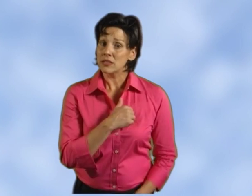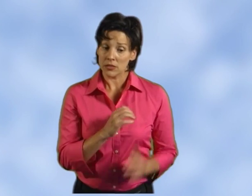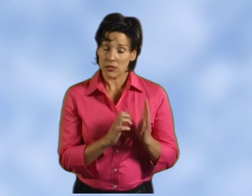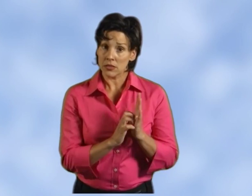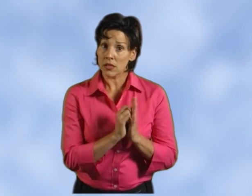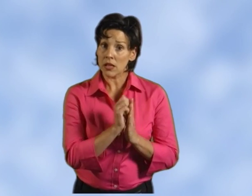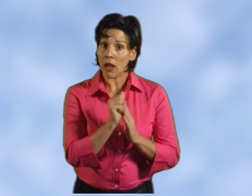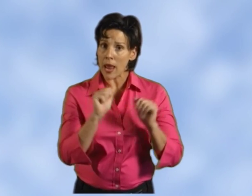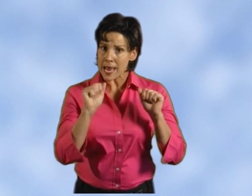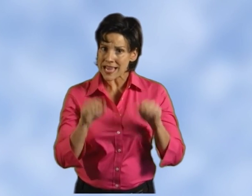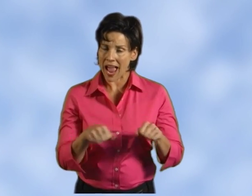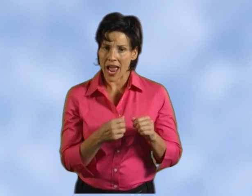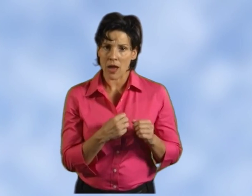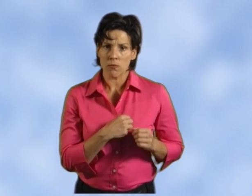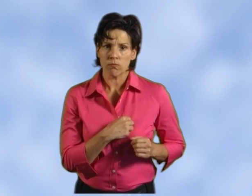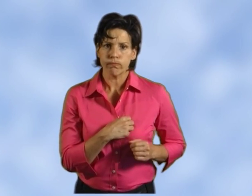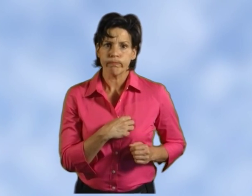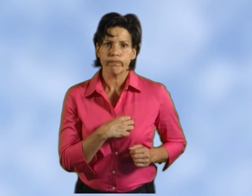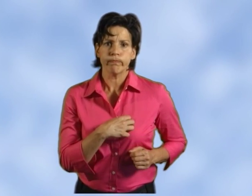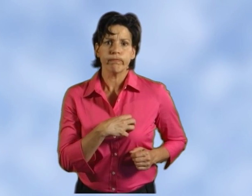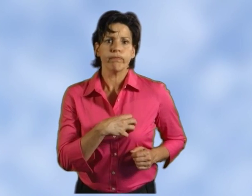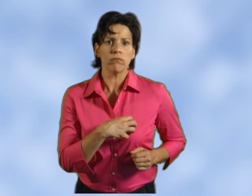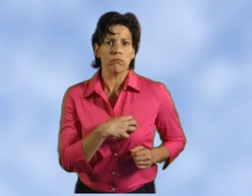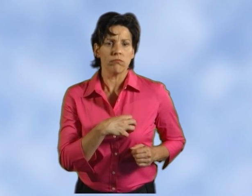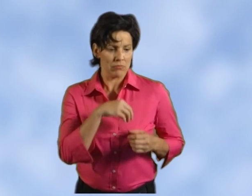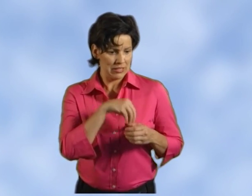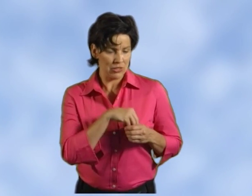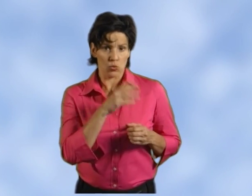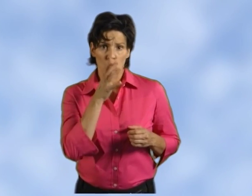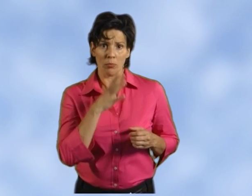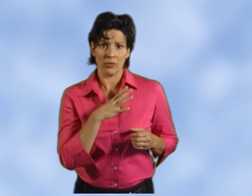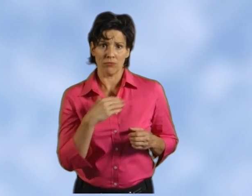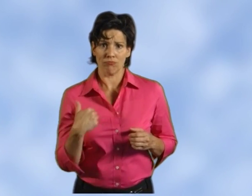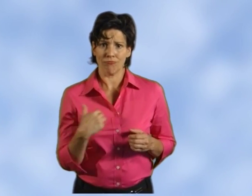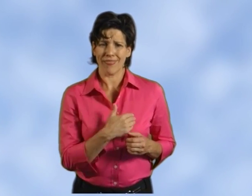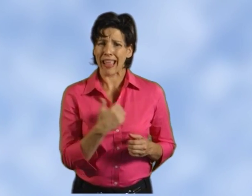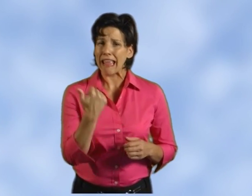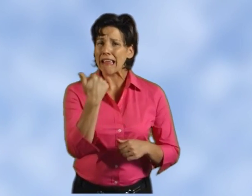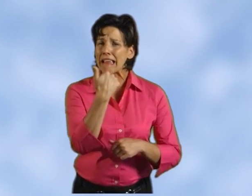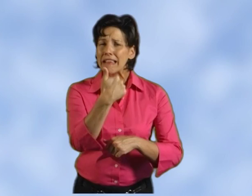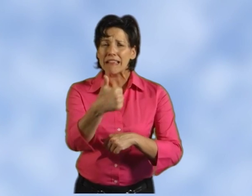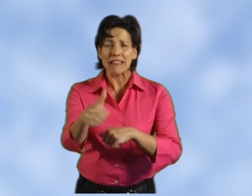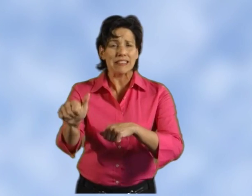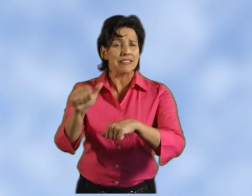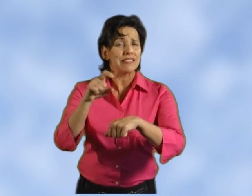Breast cancer can develop in a woman at any time.